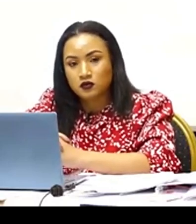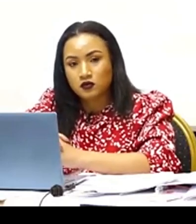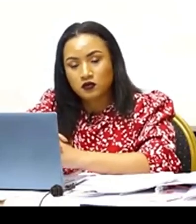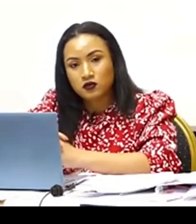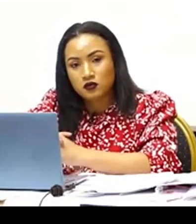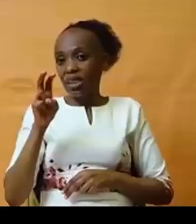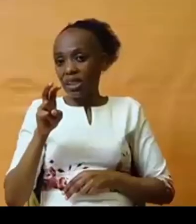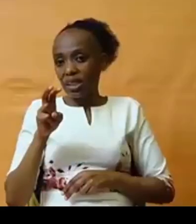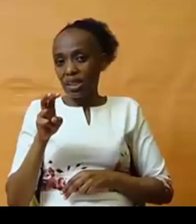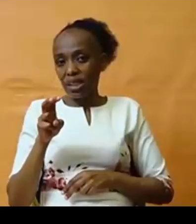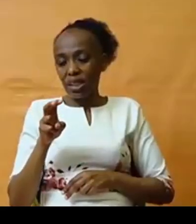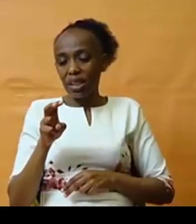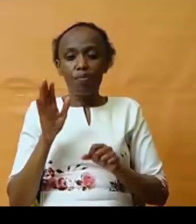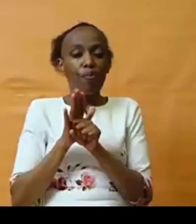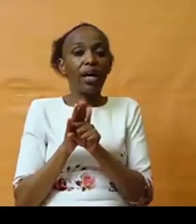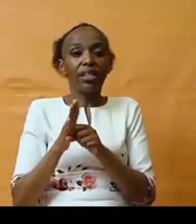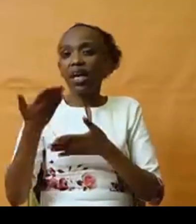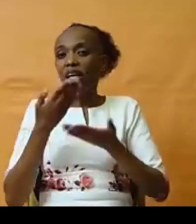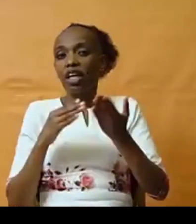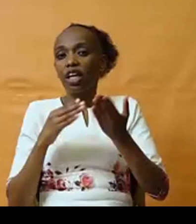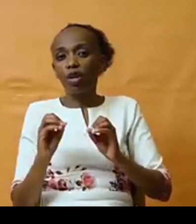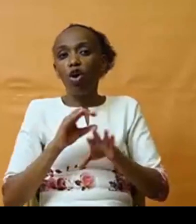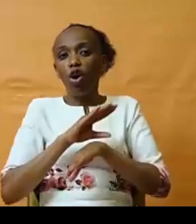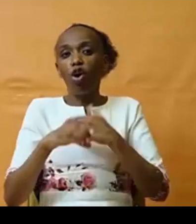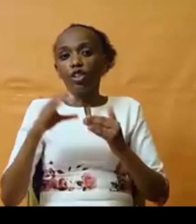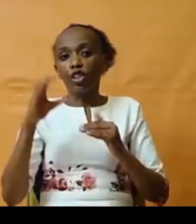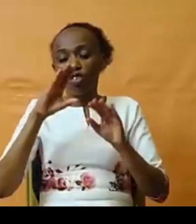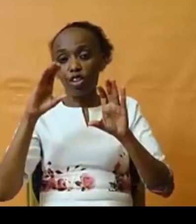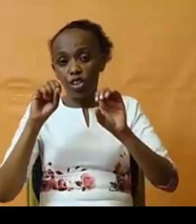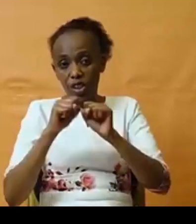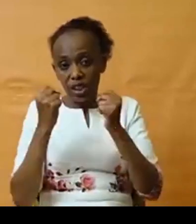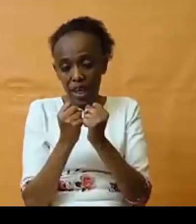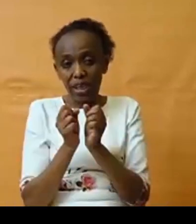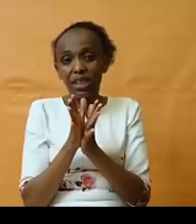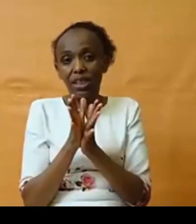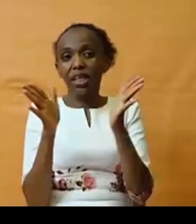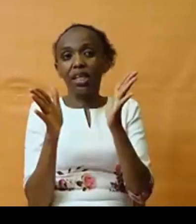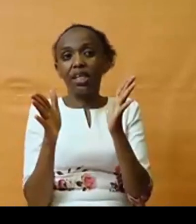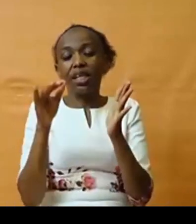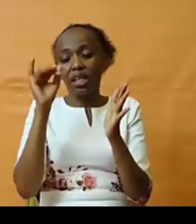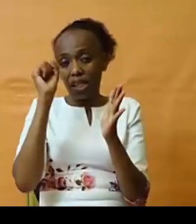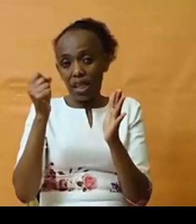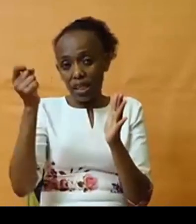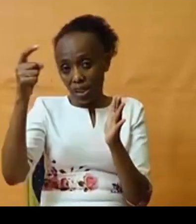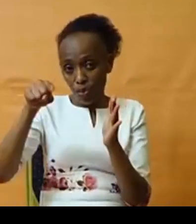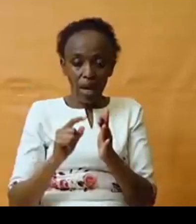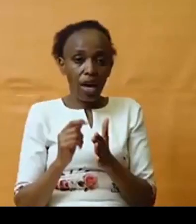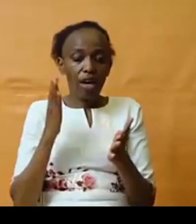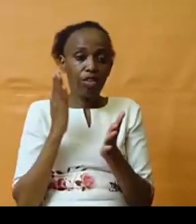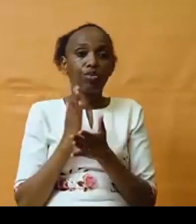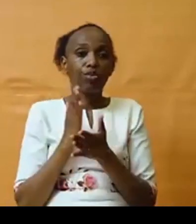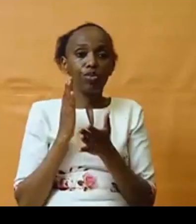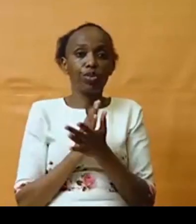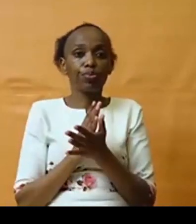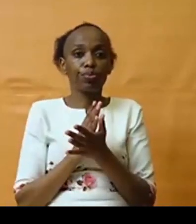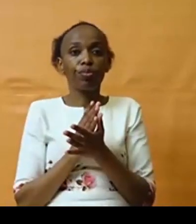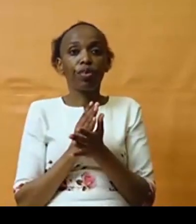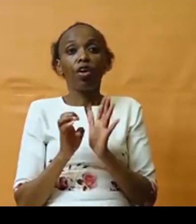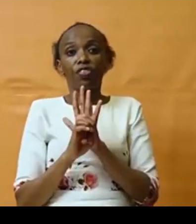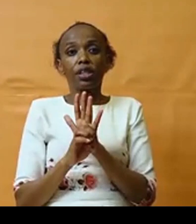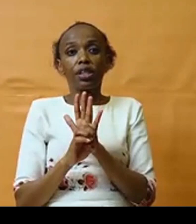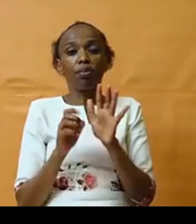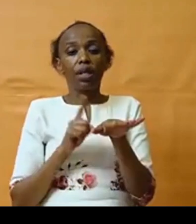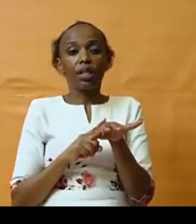a lot of engagement of civil society generally. Yes, when, of course, for example, when the